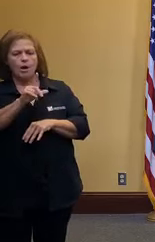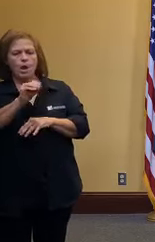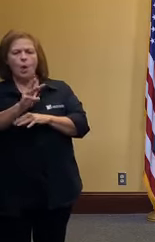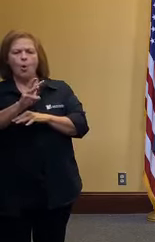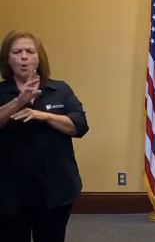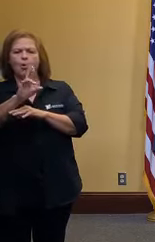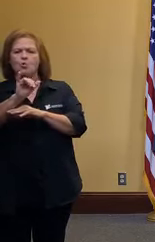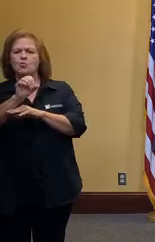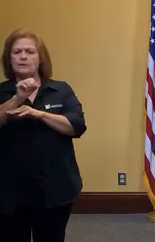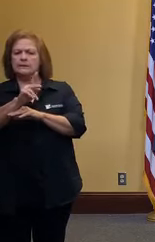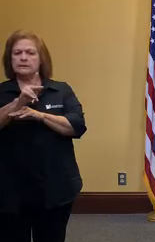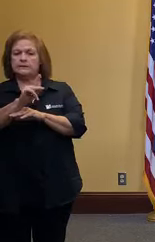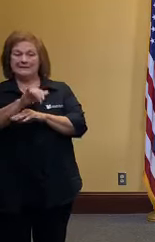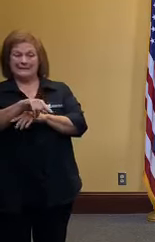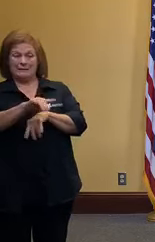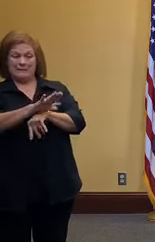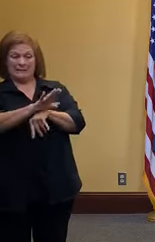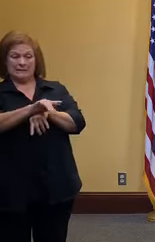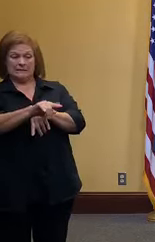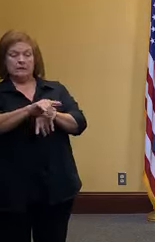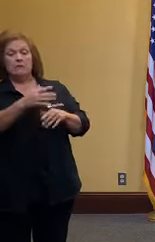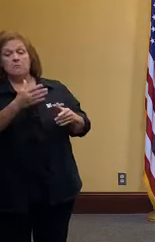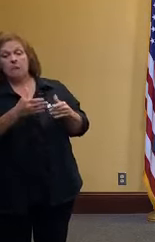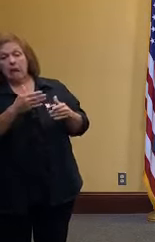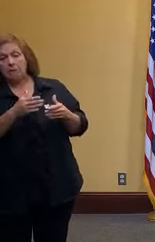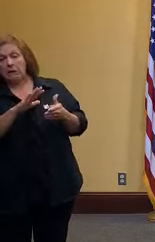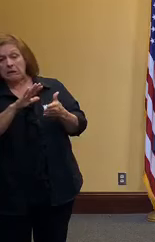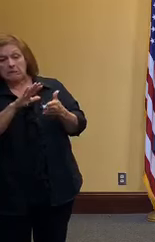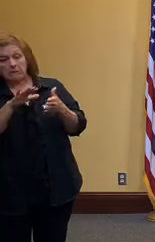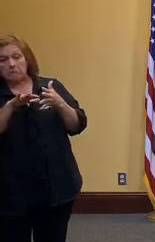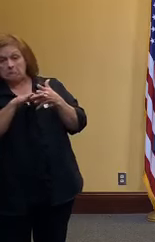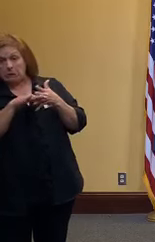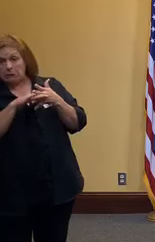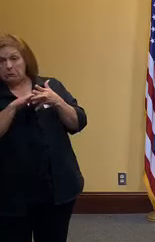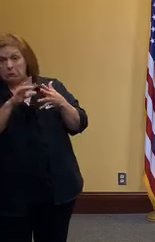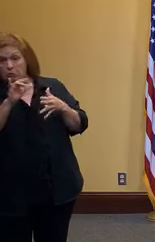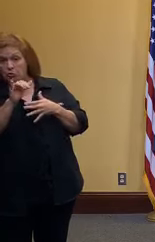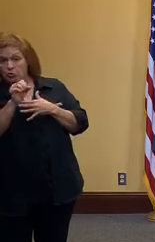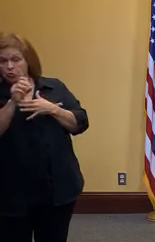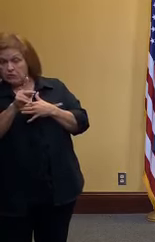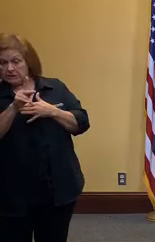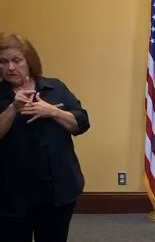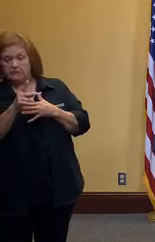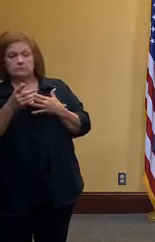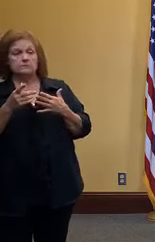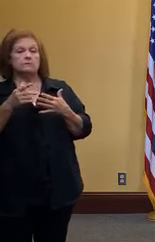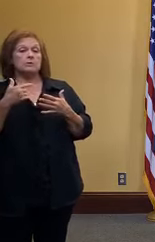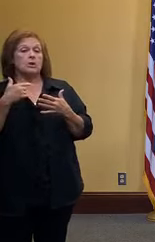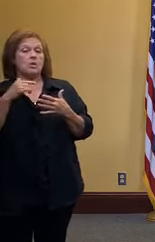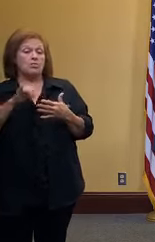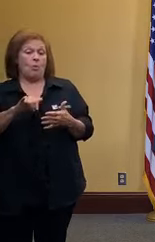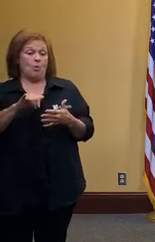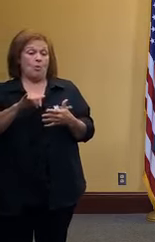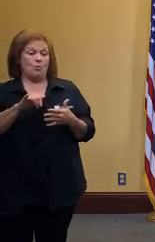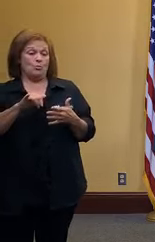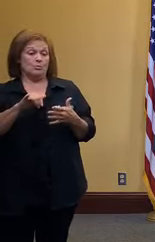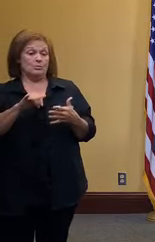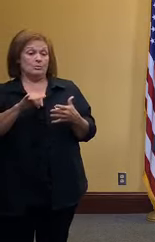businesses or those that might be medium risk with modifications those we are expecting